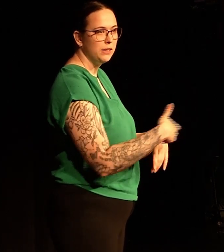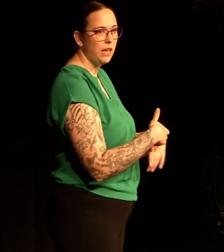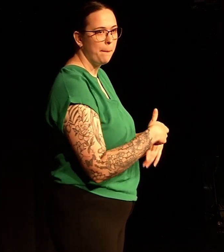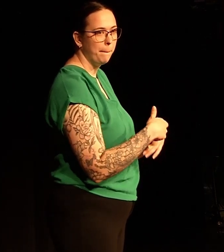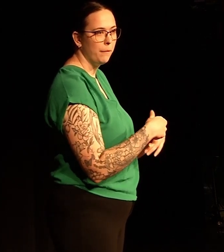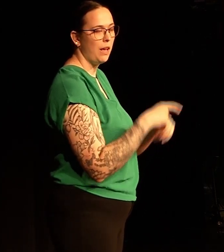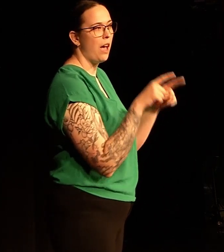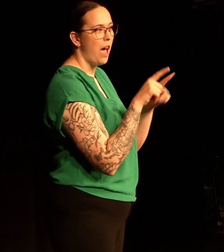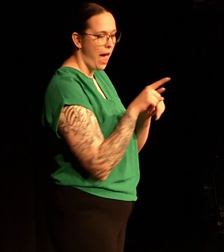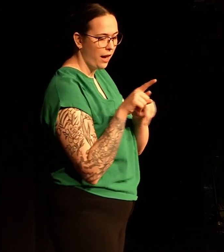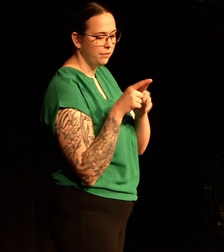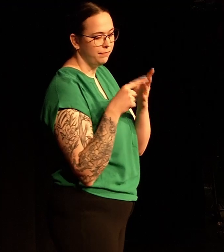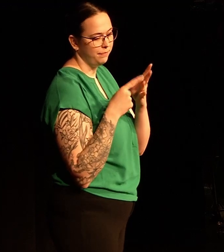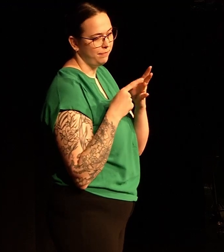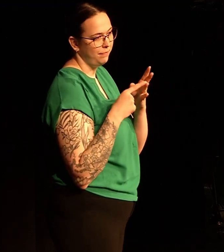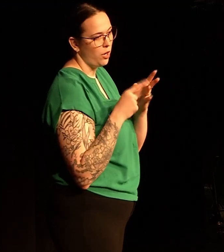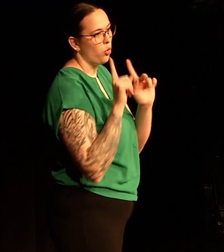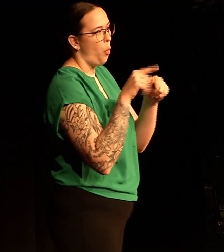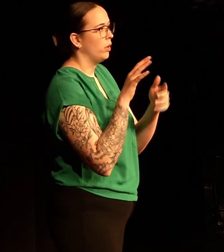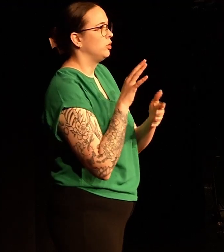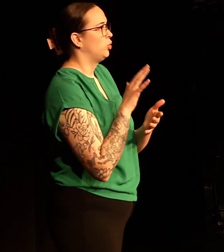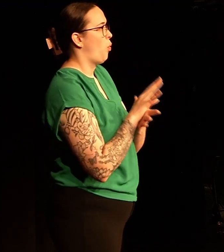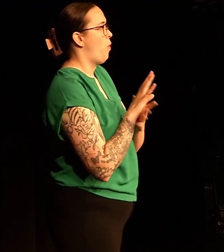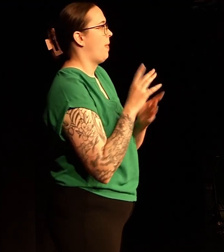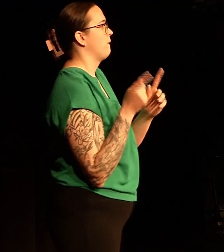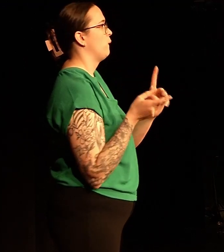the time. And I was a full-time student.